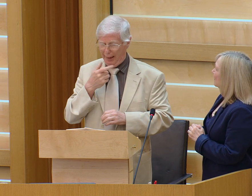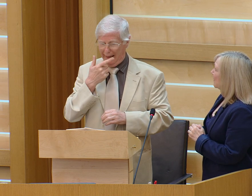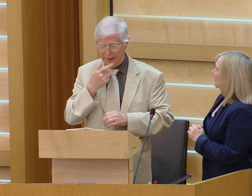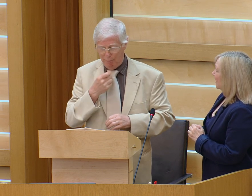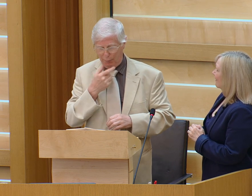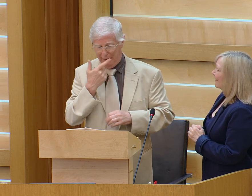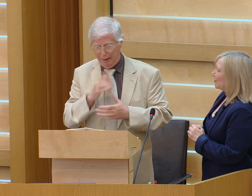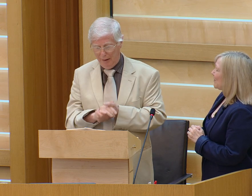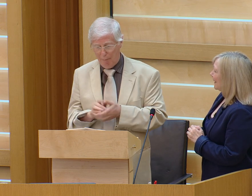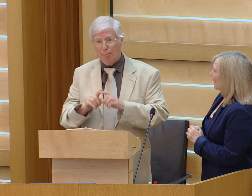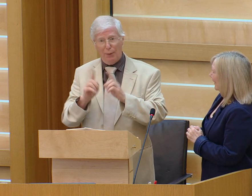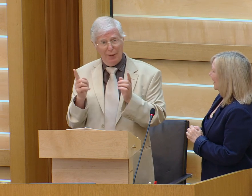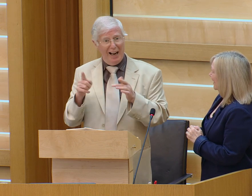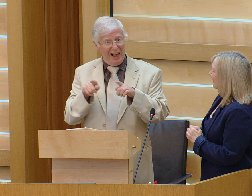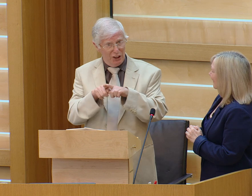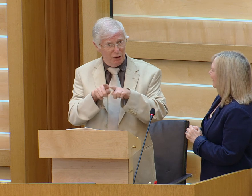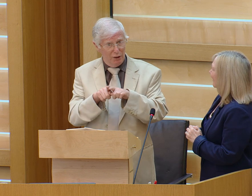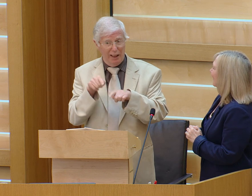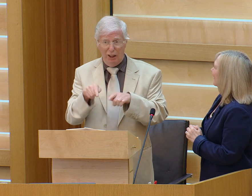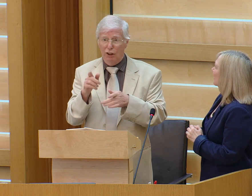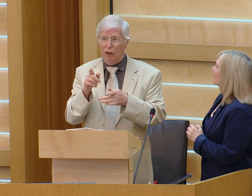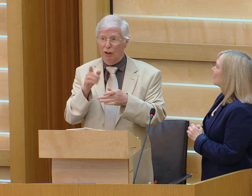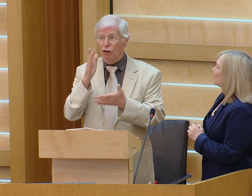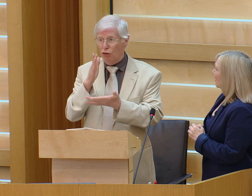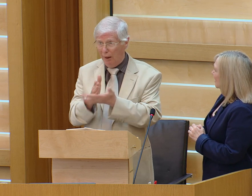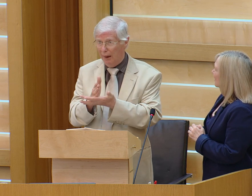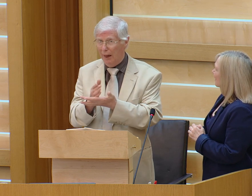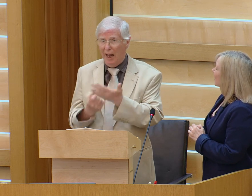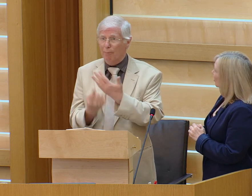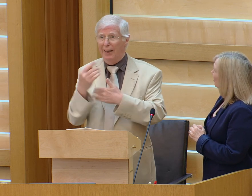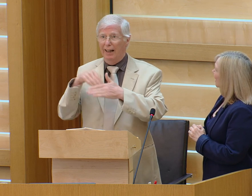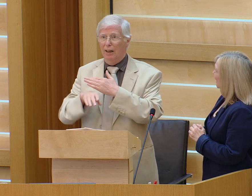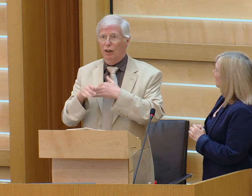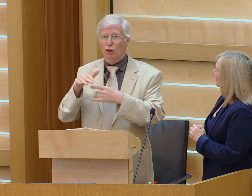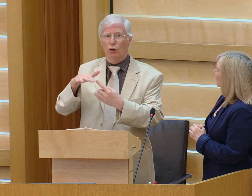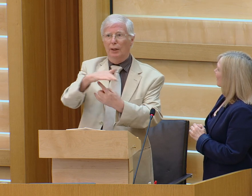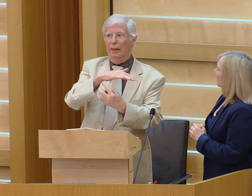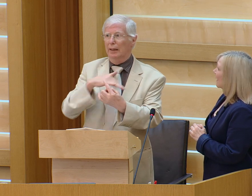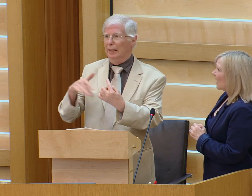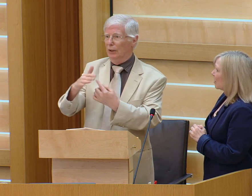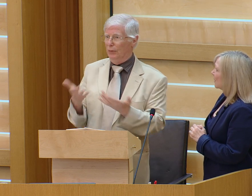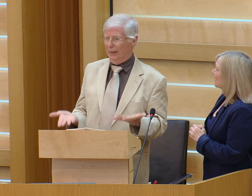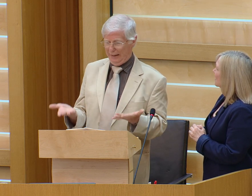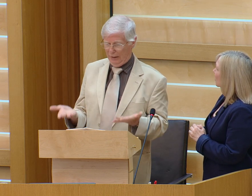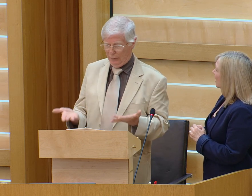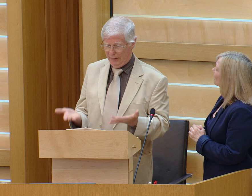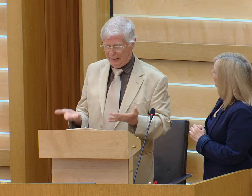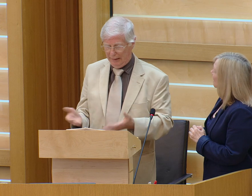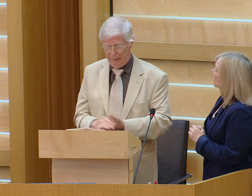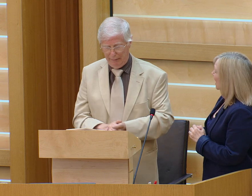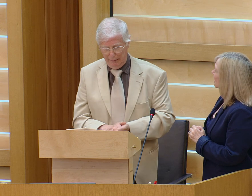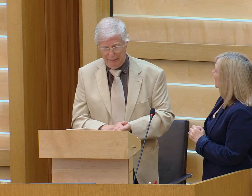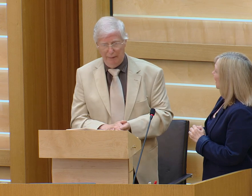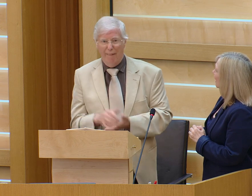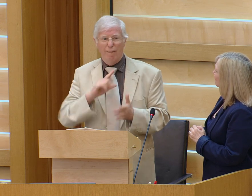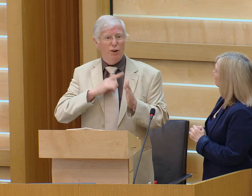now it may be that you're smiling at that but the truth is that it happens quite a